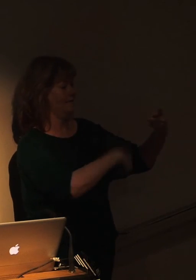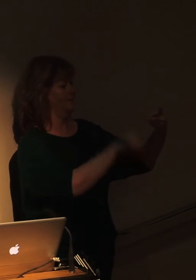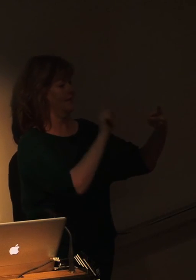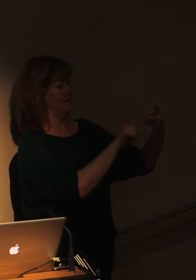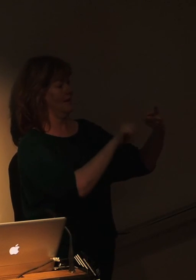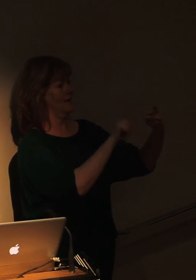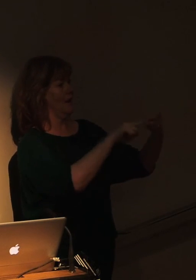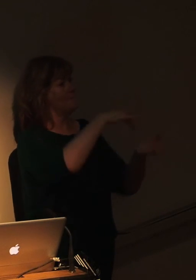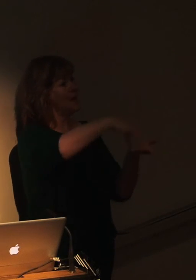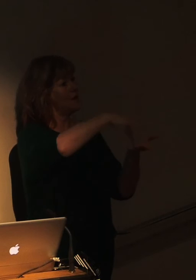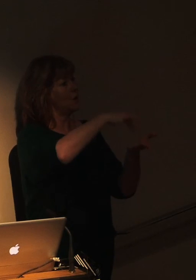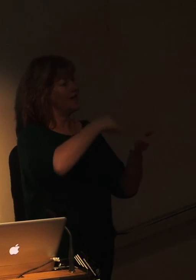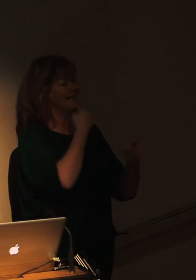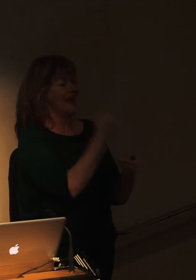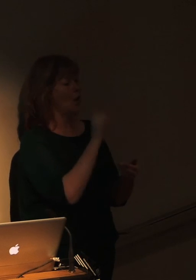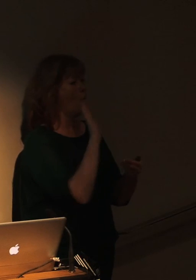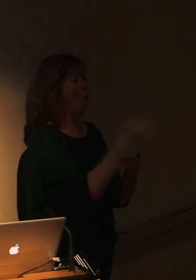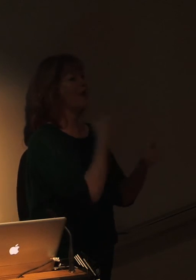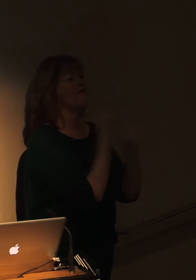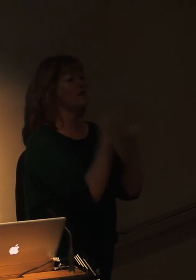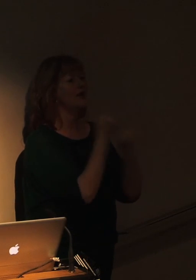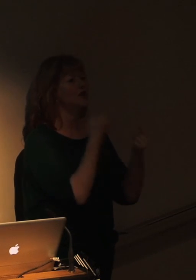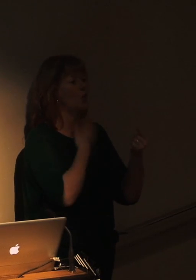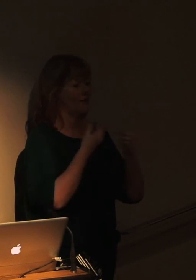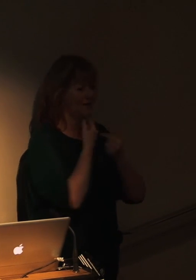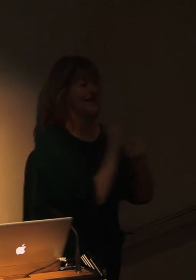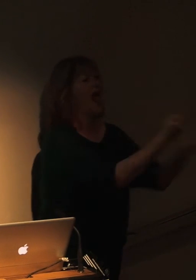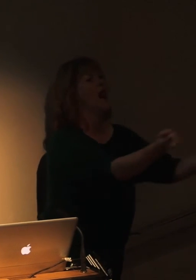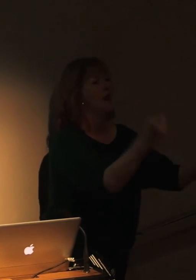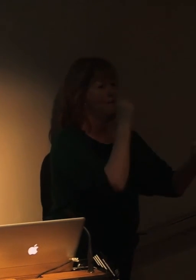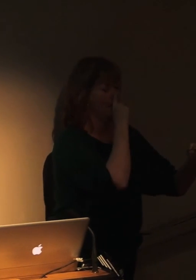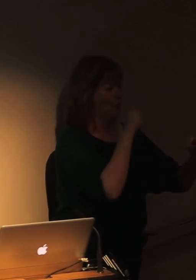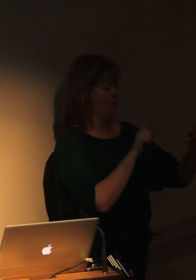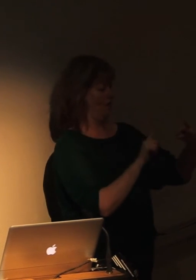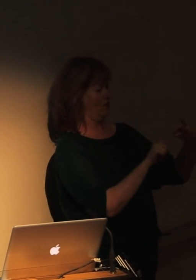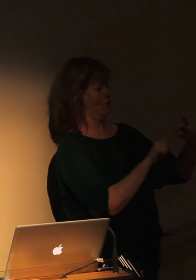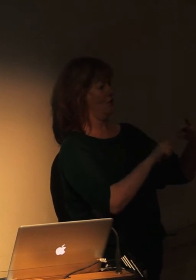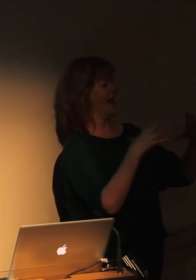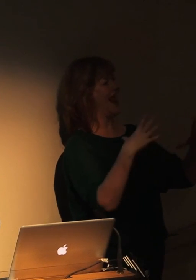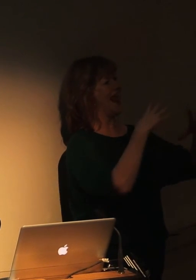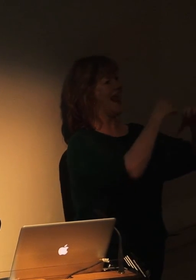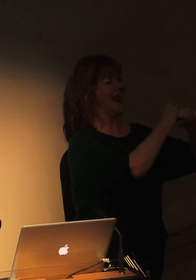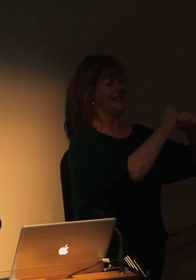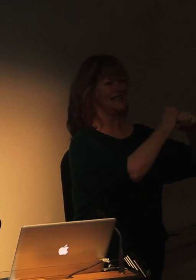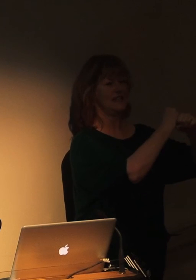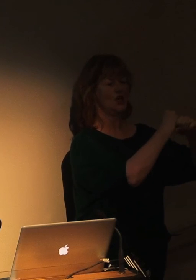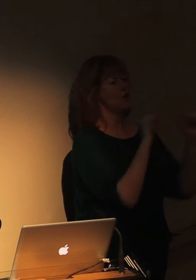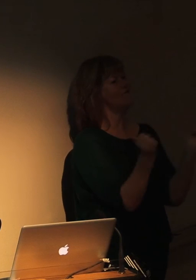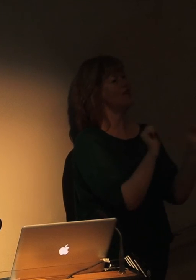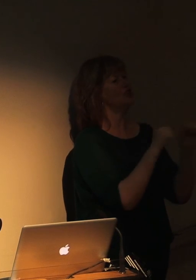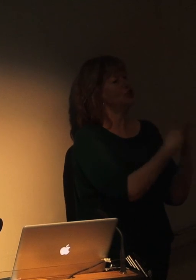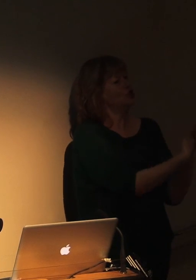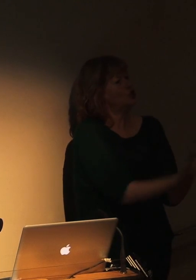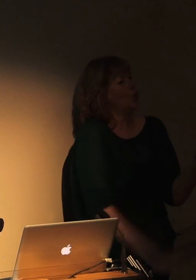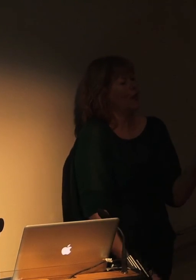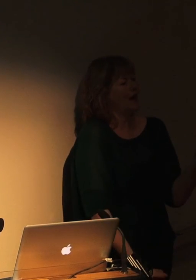information that people want to learn. And then you've got to have an end. And at the end, you reveal either a payoff or you finish the story. In a documentary,